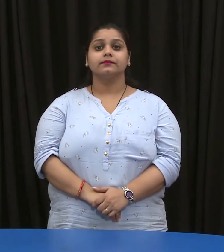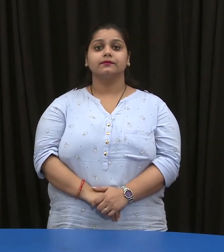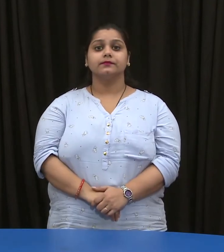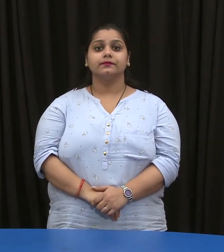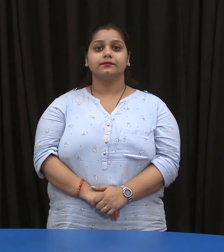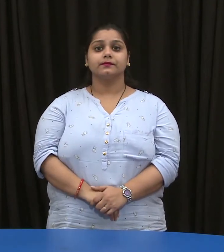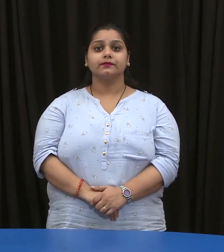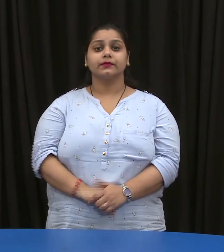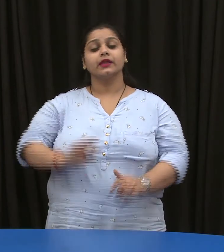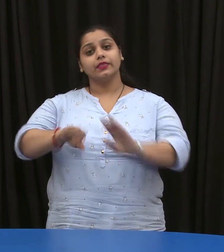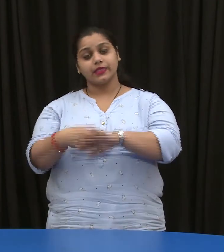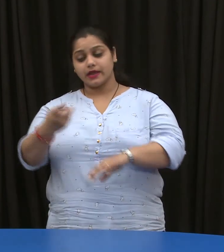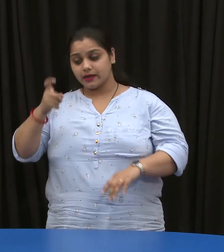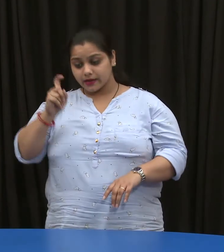Then click on Control Panel.